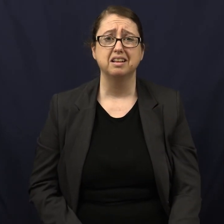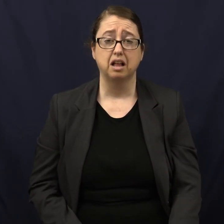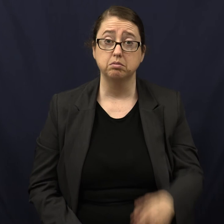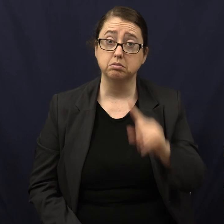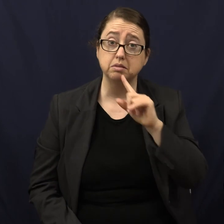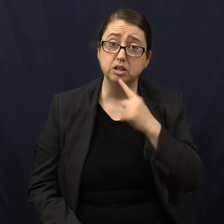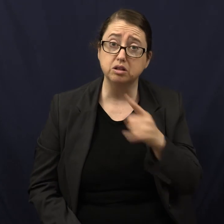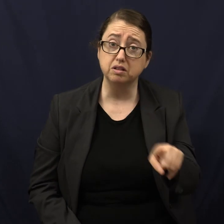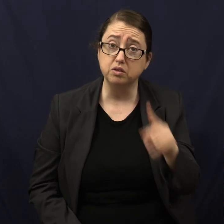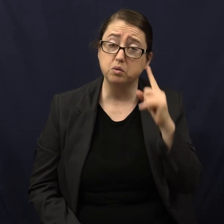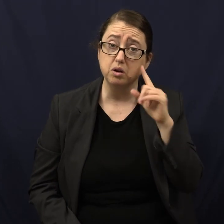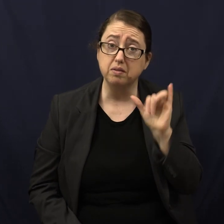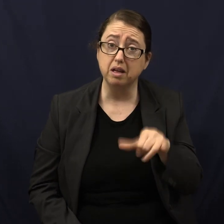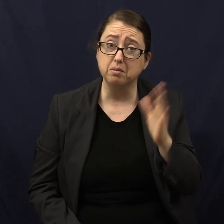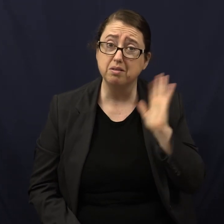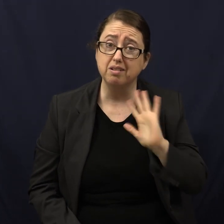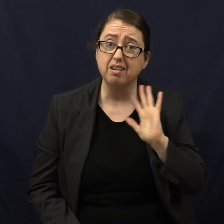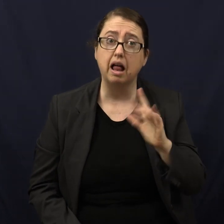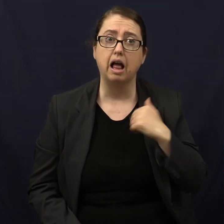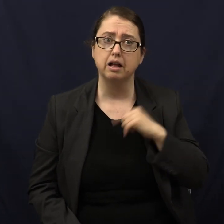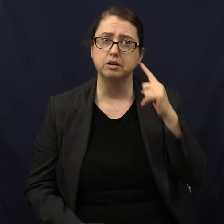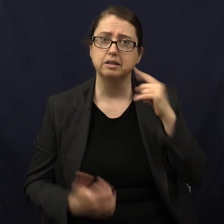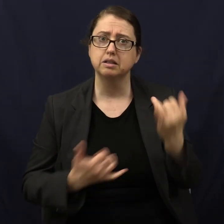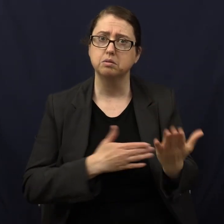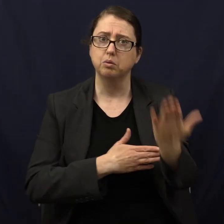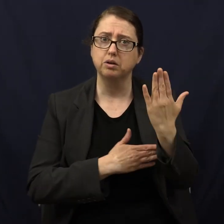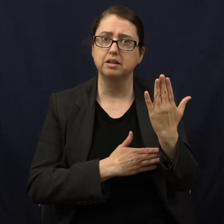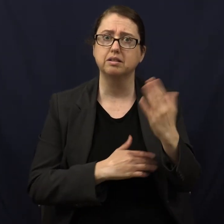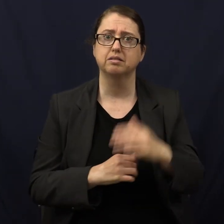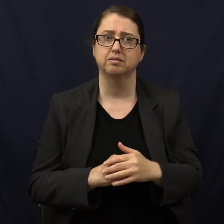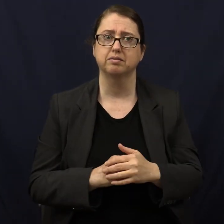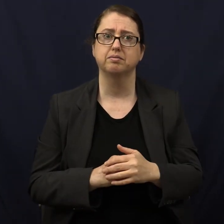No, I'm serious. Have you heard that? I heard it just this morning.